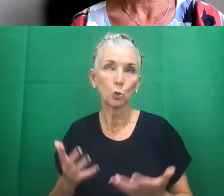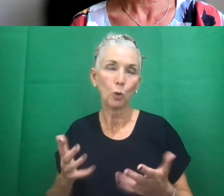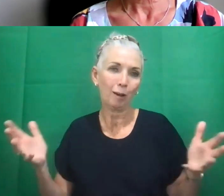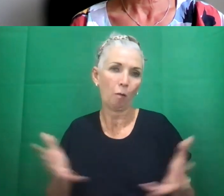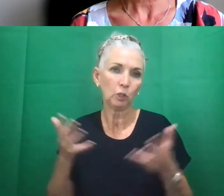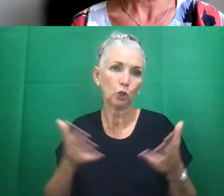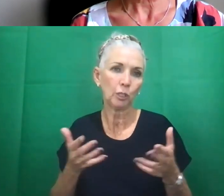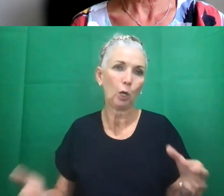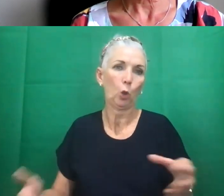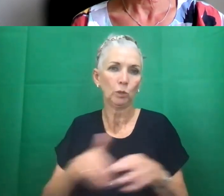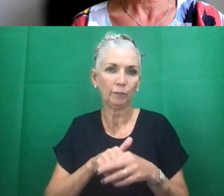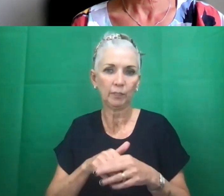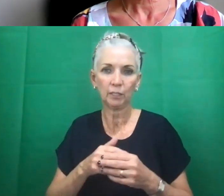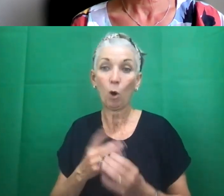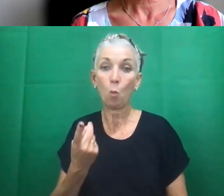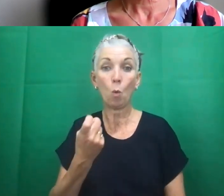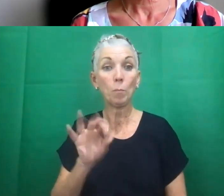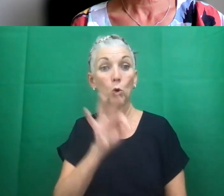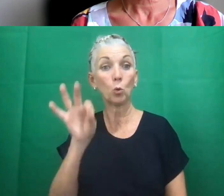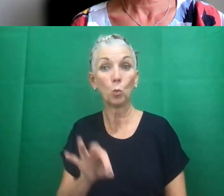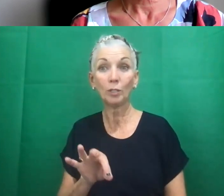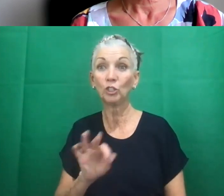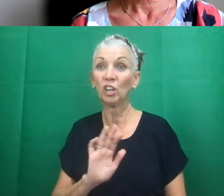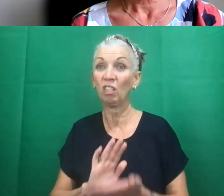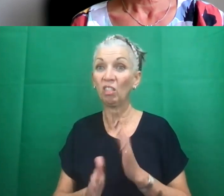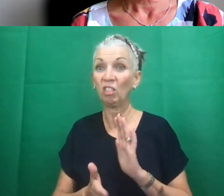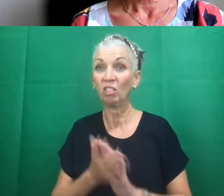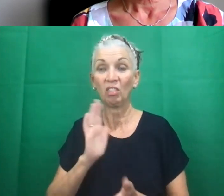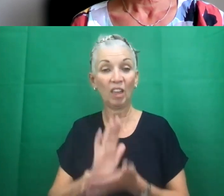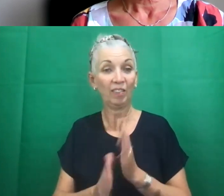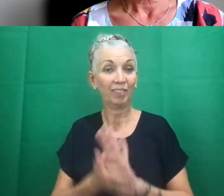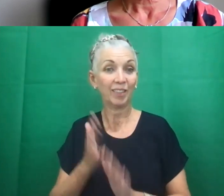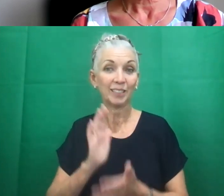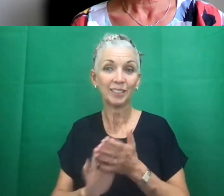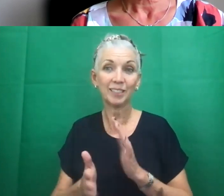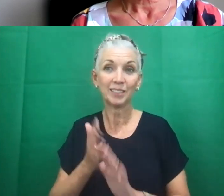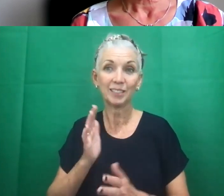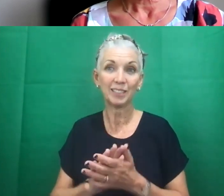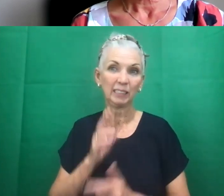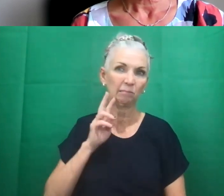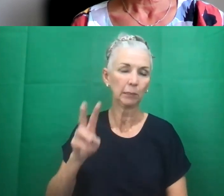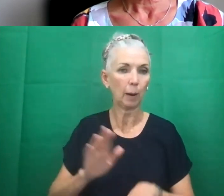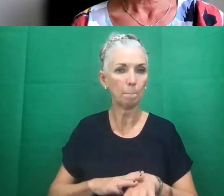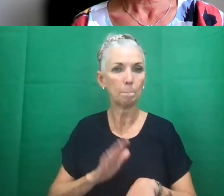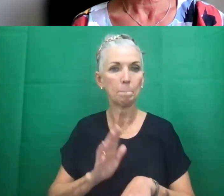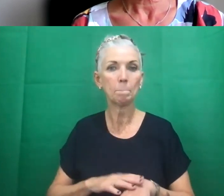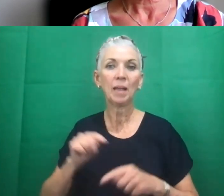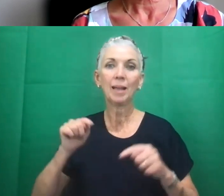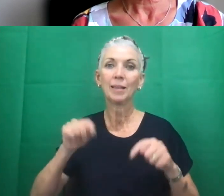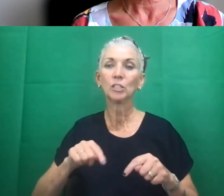And so I think we've got one more question, then we'll probably have to to wrap up looking at the time. And so this one is from John Bar again,